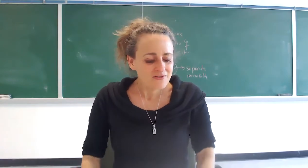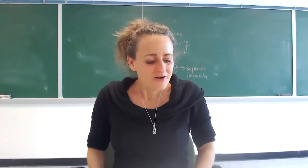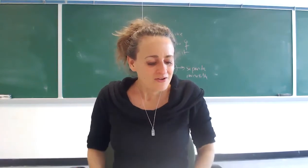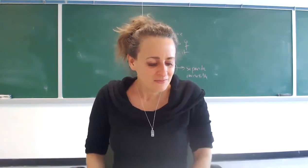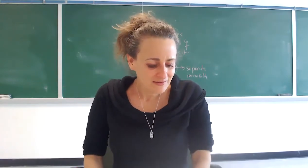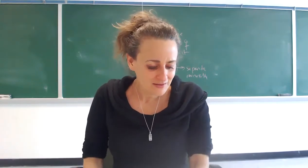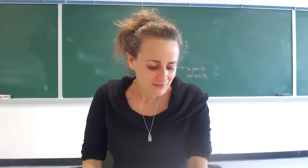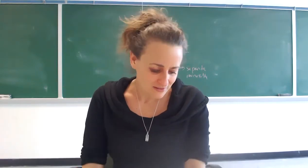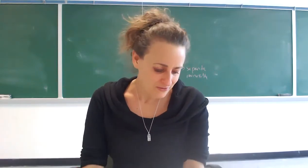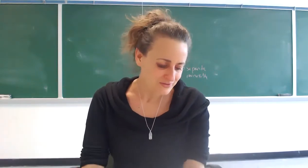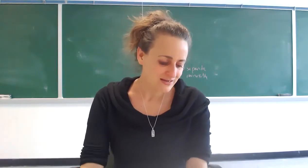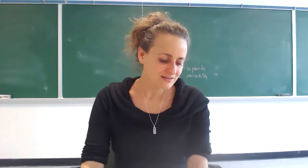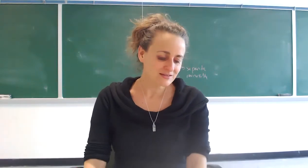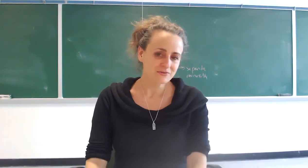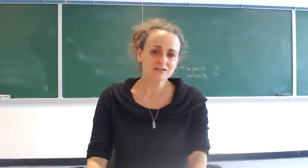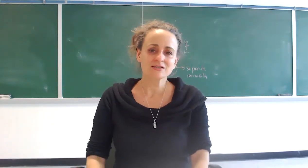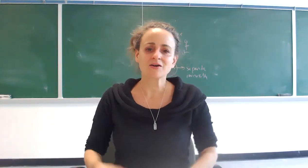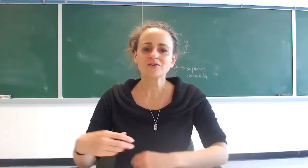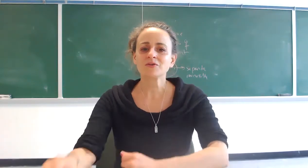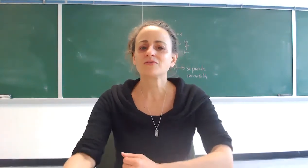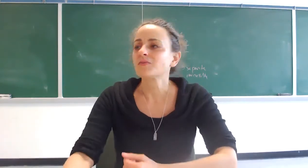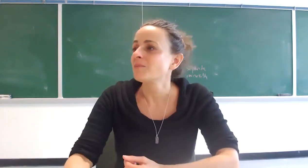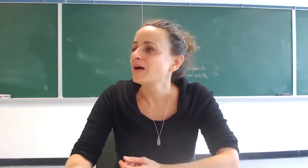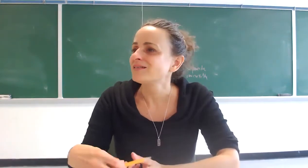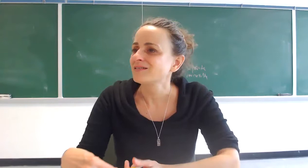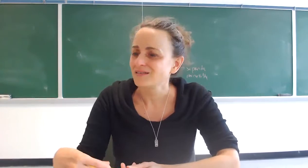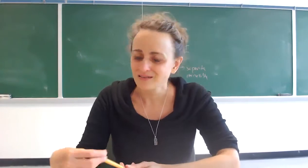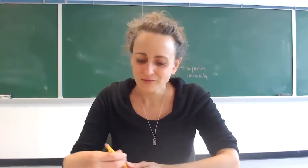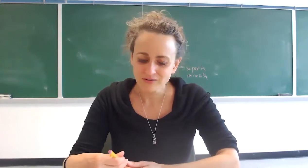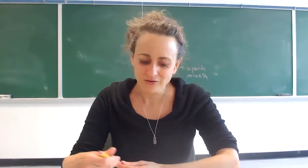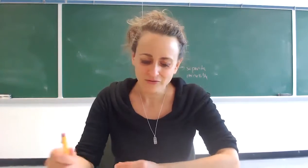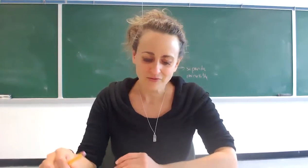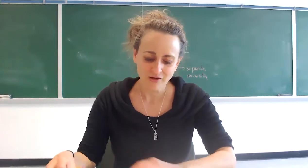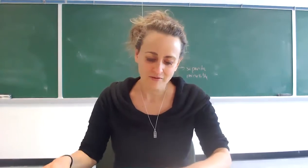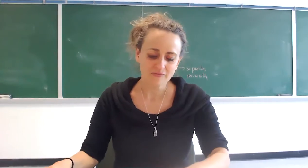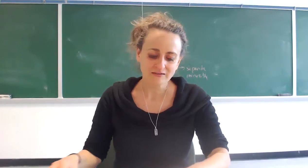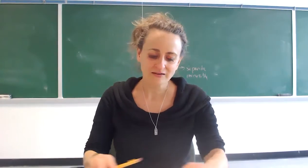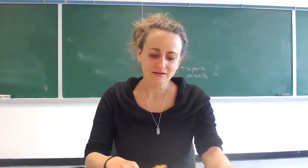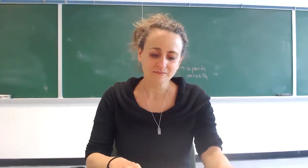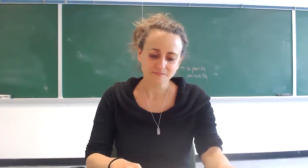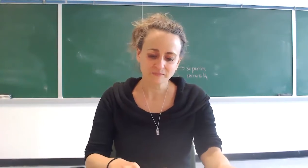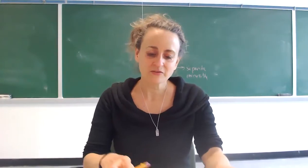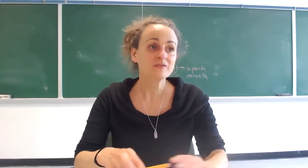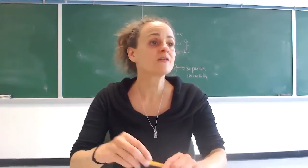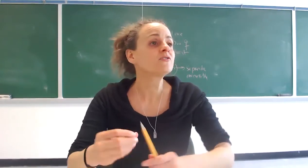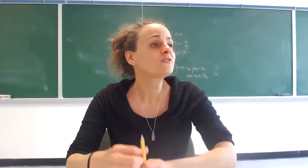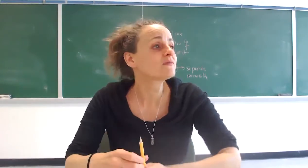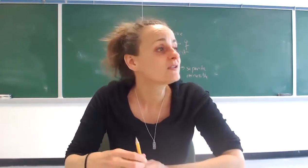argument he gives in other texts which is the argument from compassion this one is also um fascinating so this is also something he